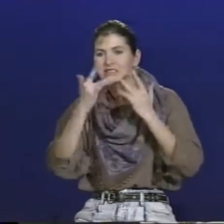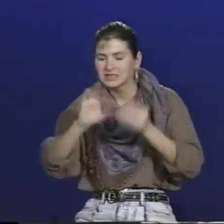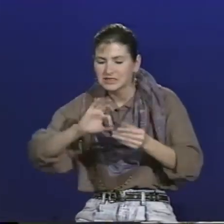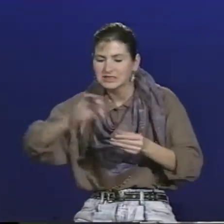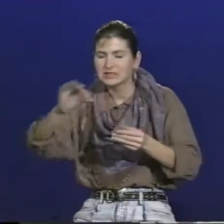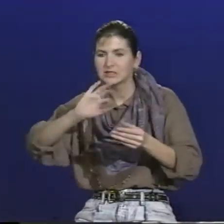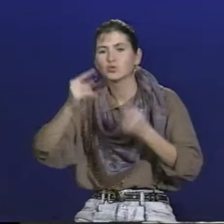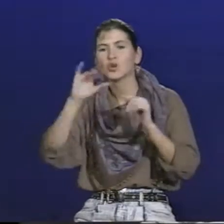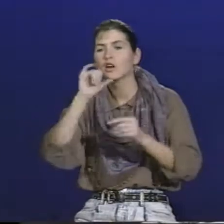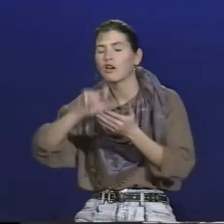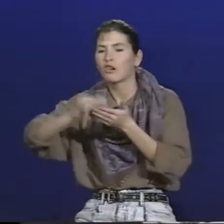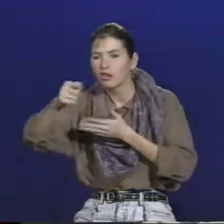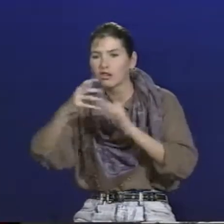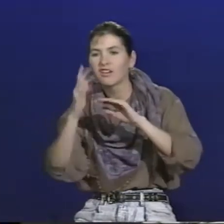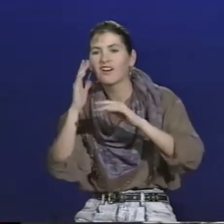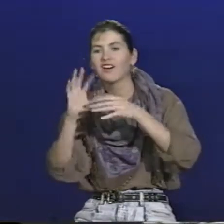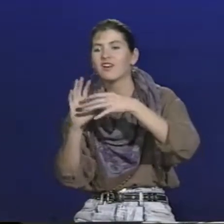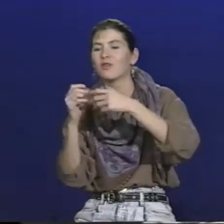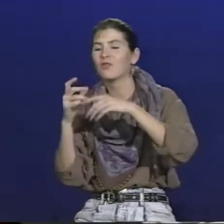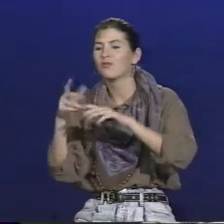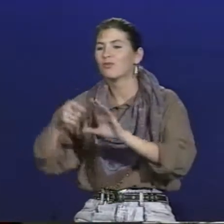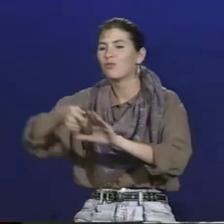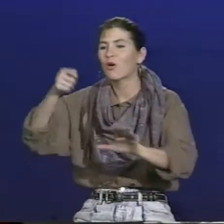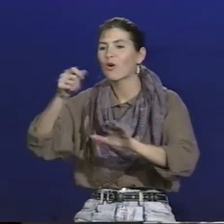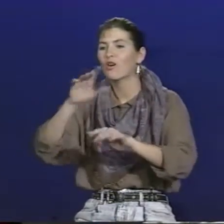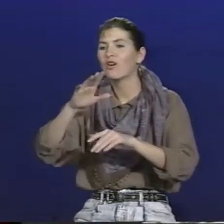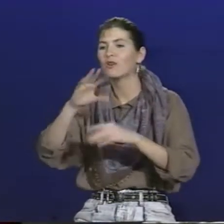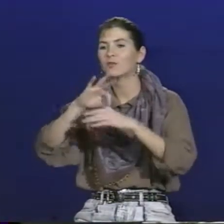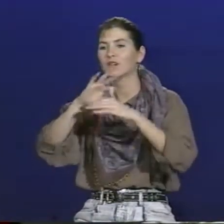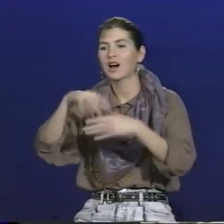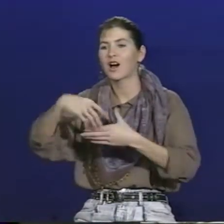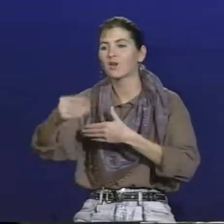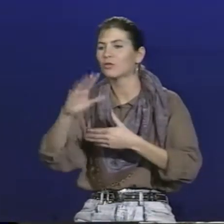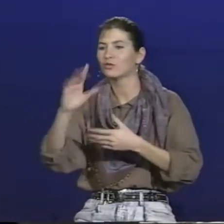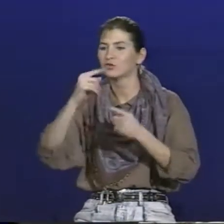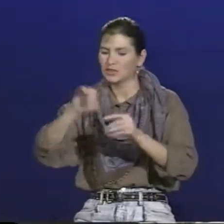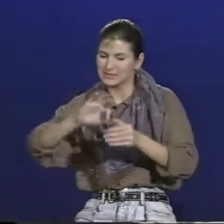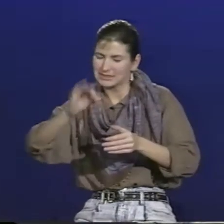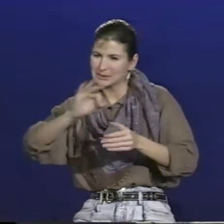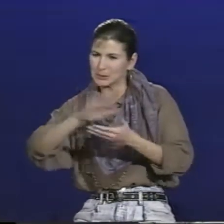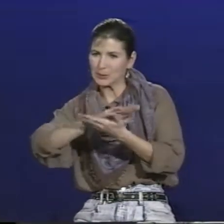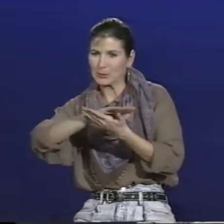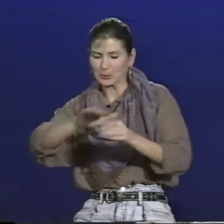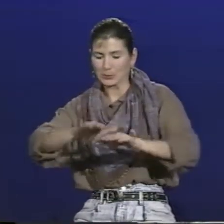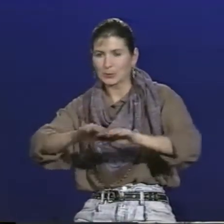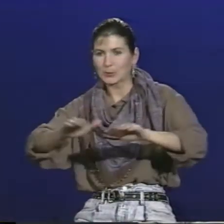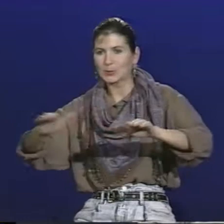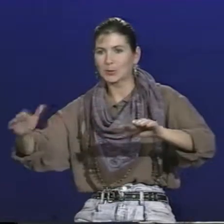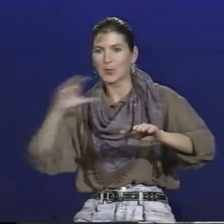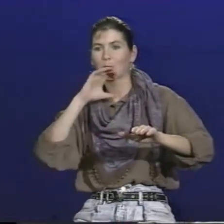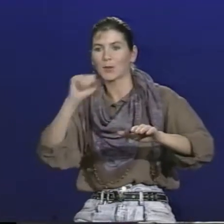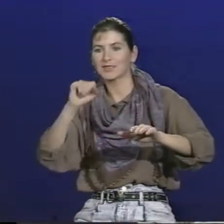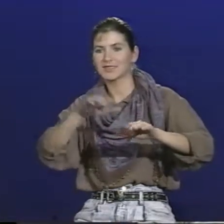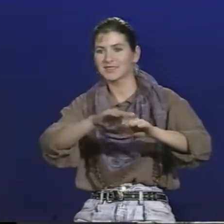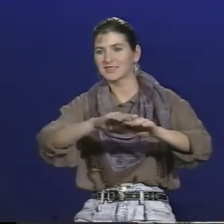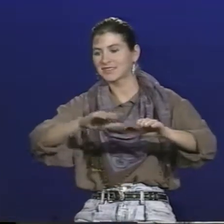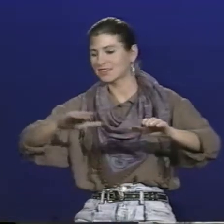The fish has a skin that you're going to have to remove very carefully. Be careful you don't pull any of the meat off of the fish.